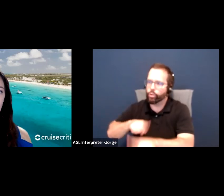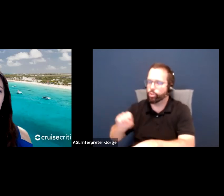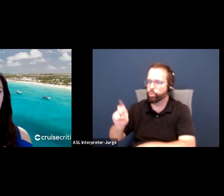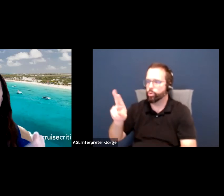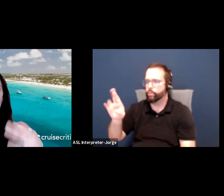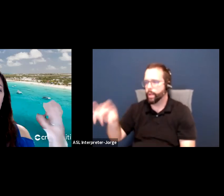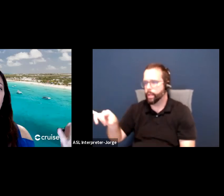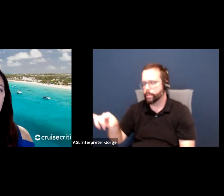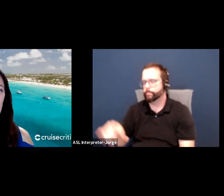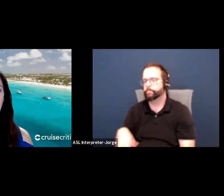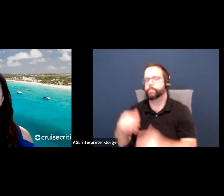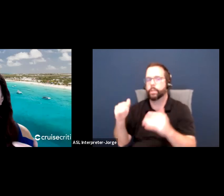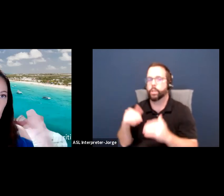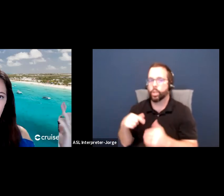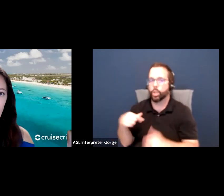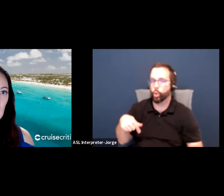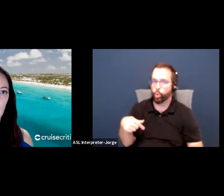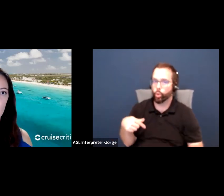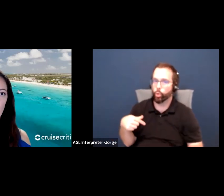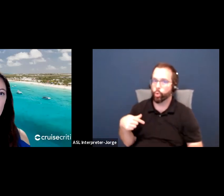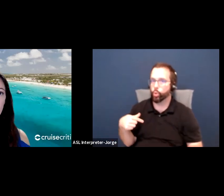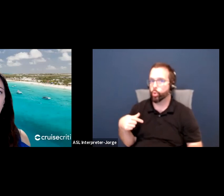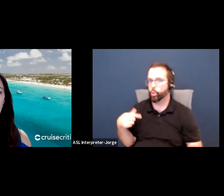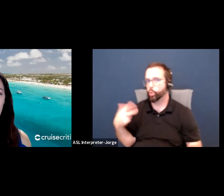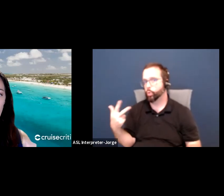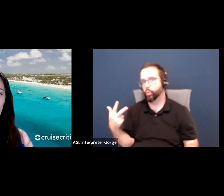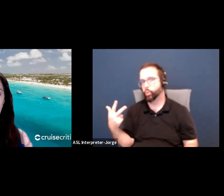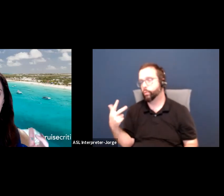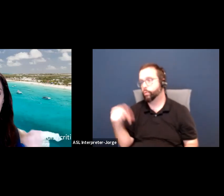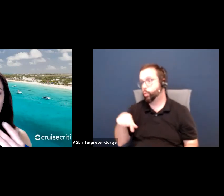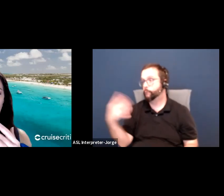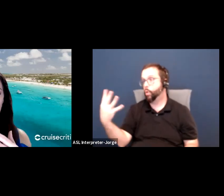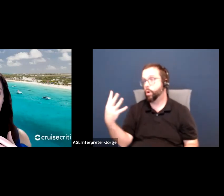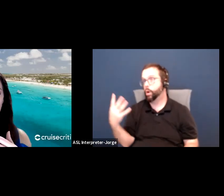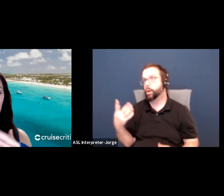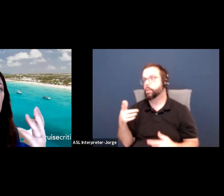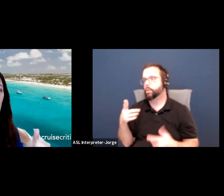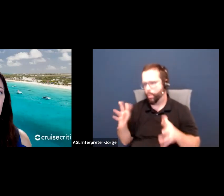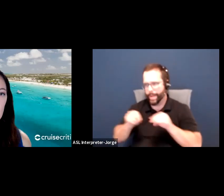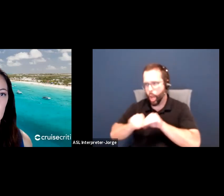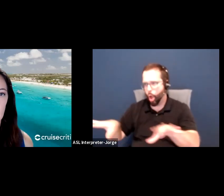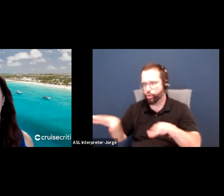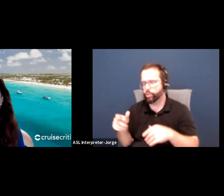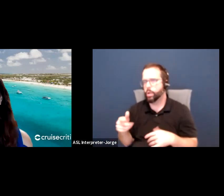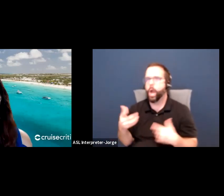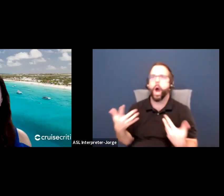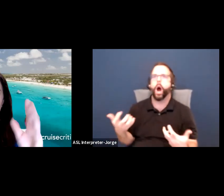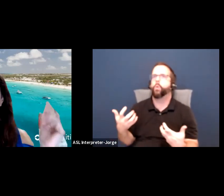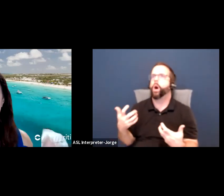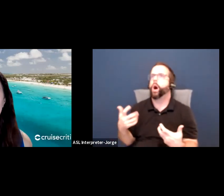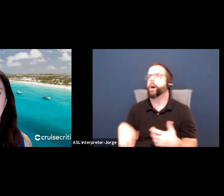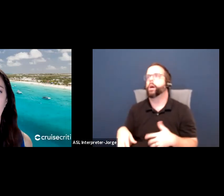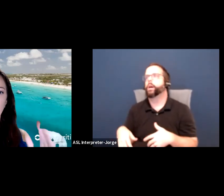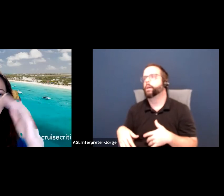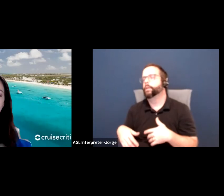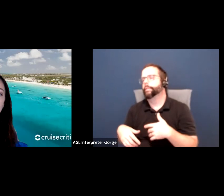I want, you know, that's when you've launched it, I want X amount of people to, to come to our support group and you're going to